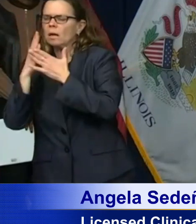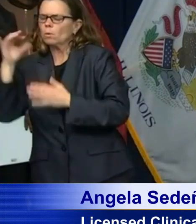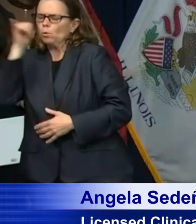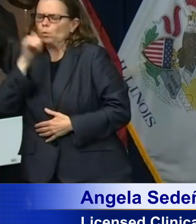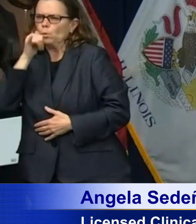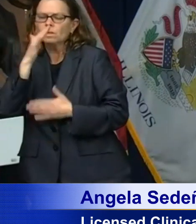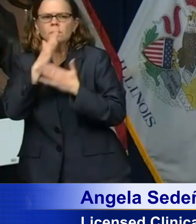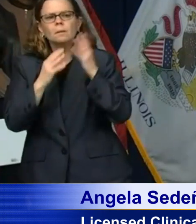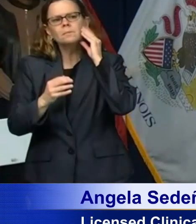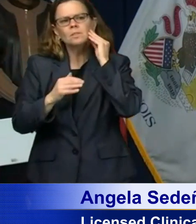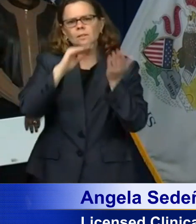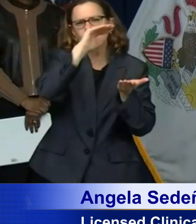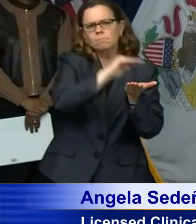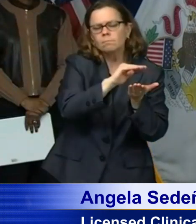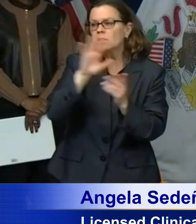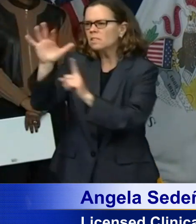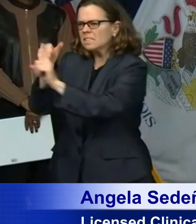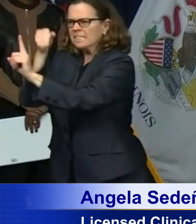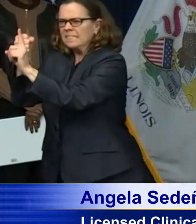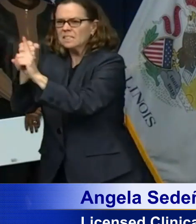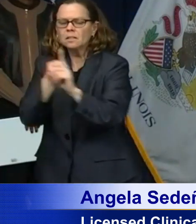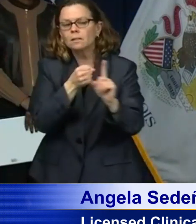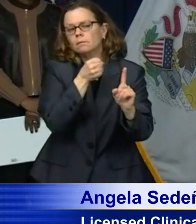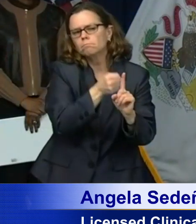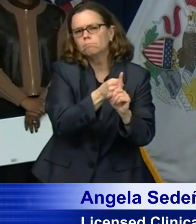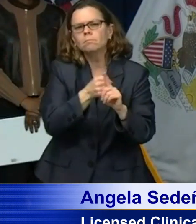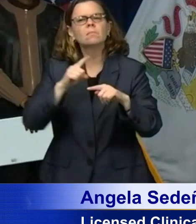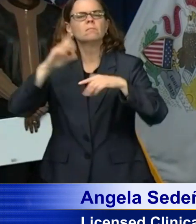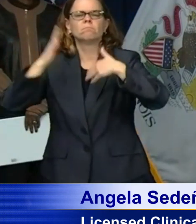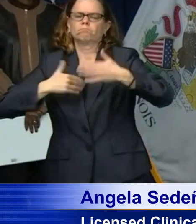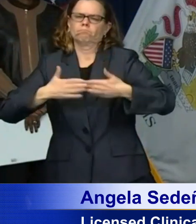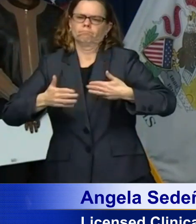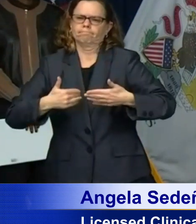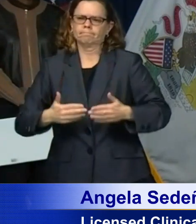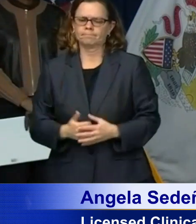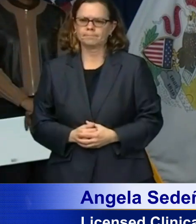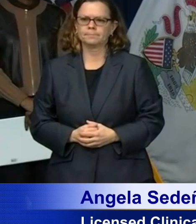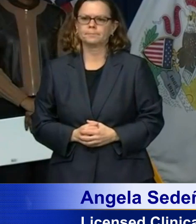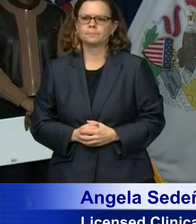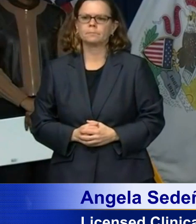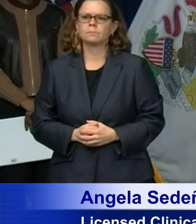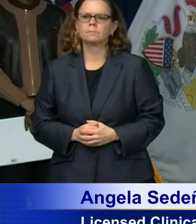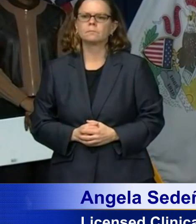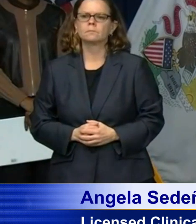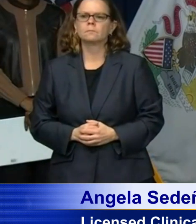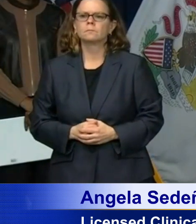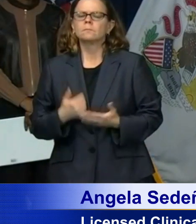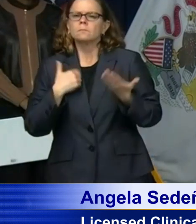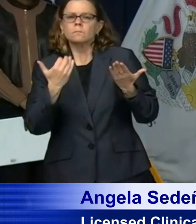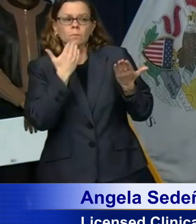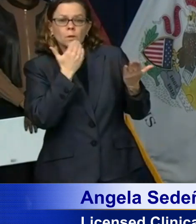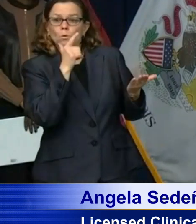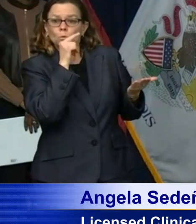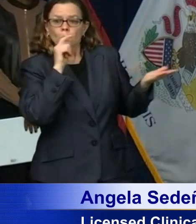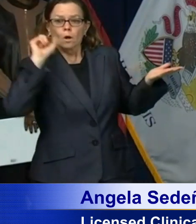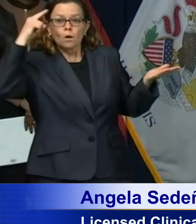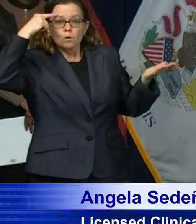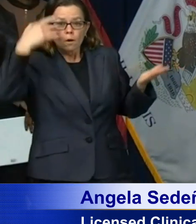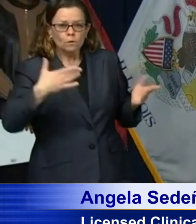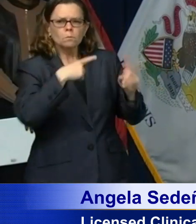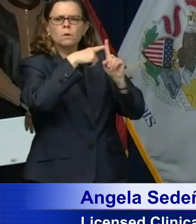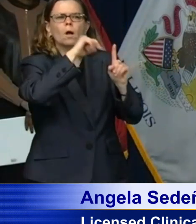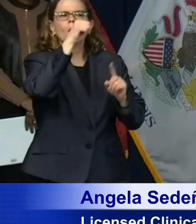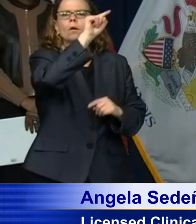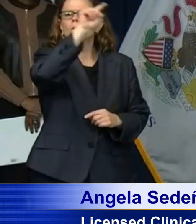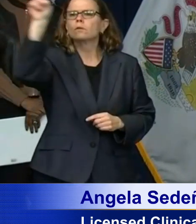that there are statewide resources available to meet your basic needs and mental health concerns the stay